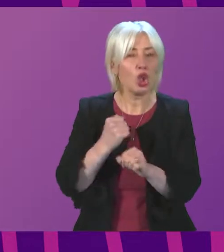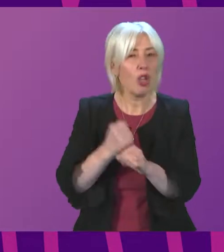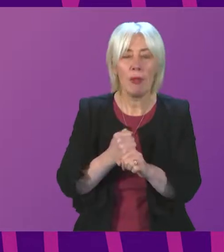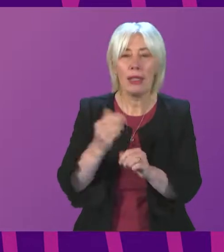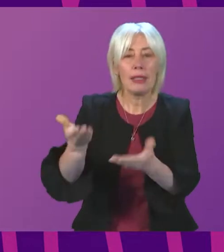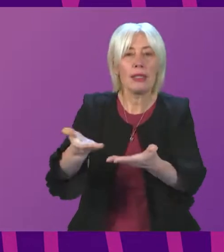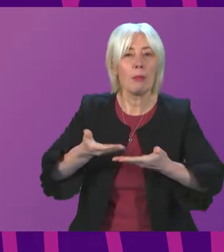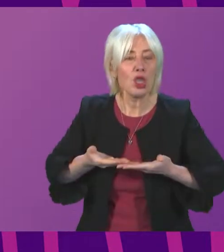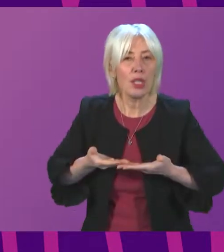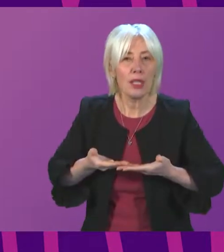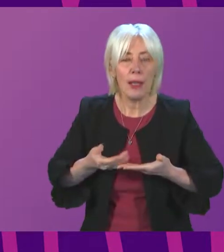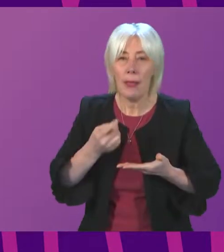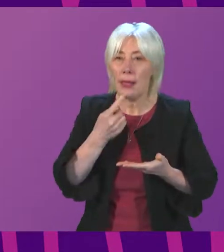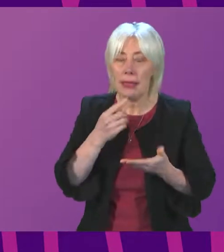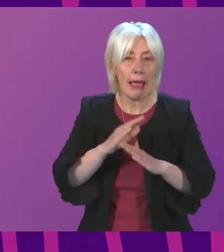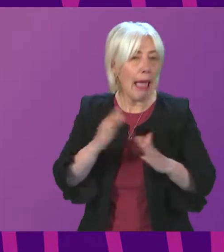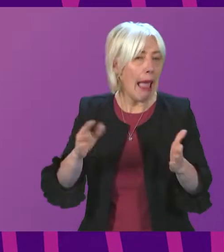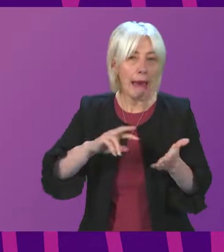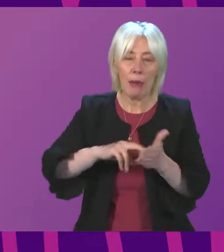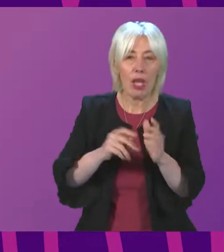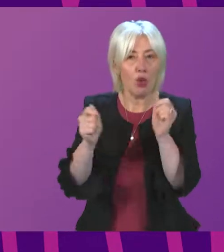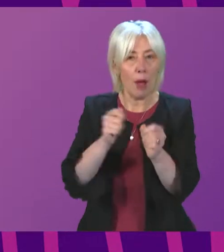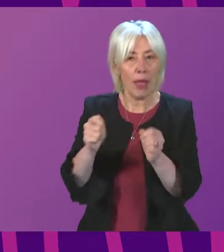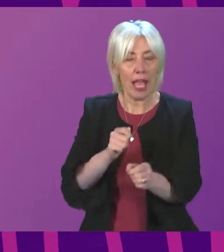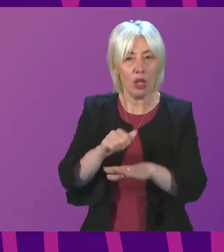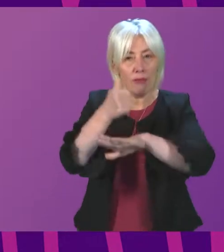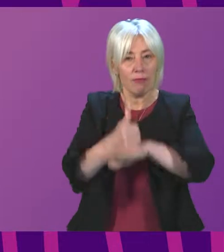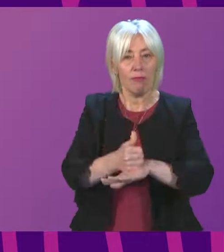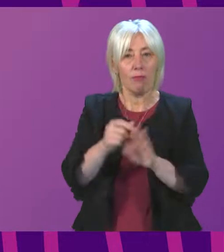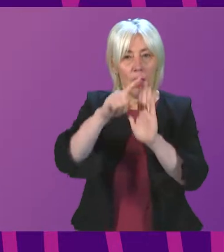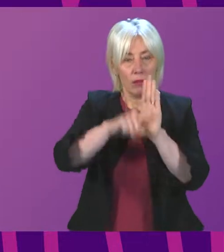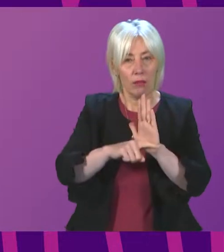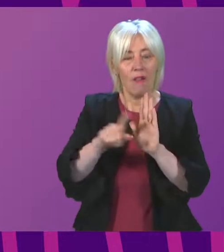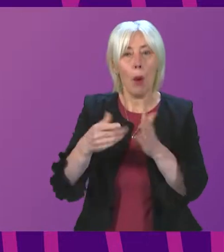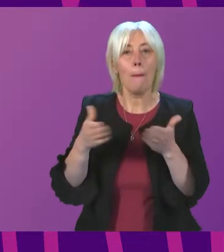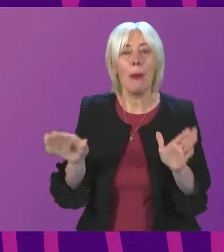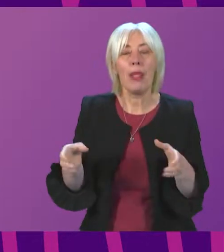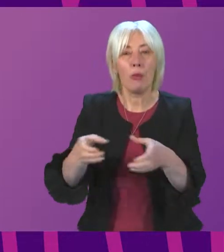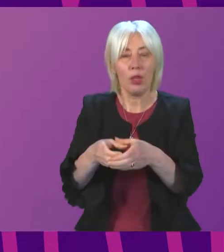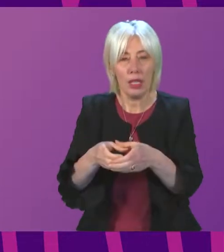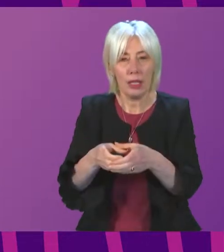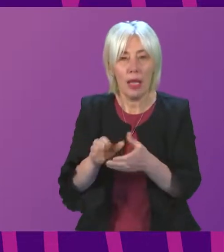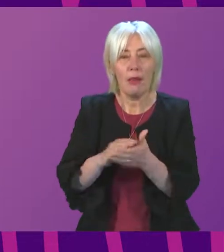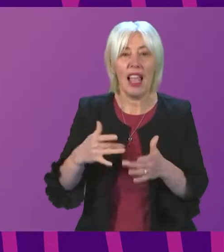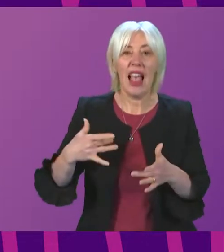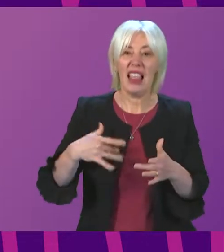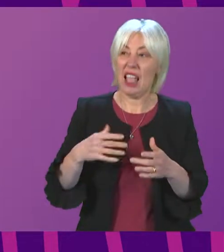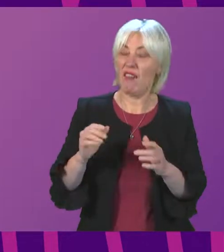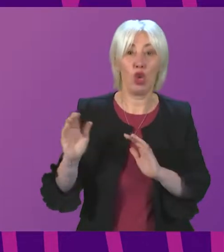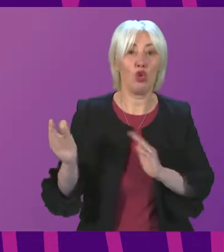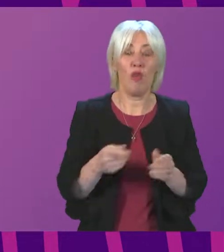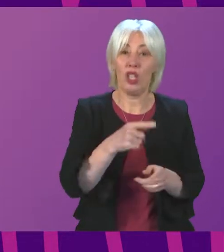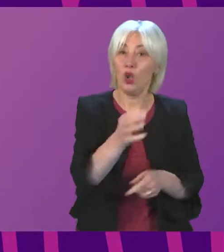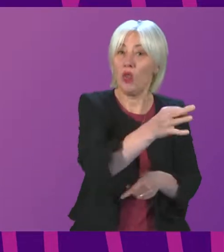submission to suggest that it has any plans to amend founding legislation for public bodies on the basis that lifeline services to Island